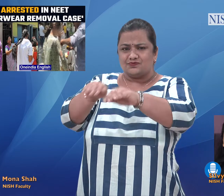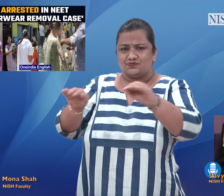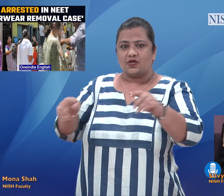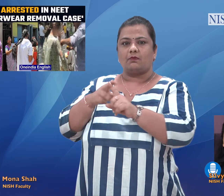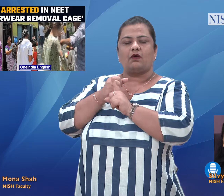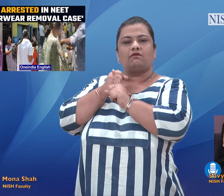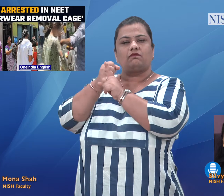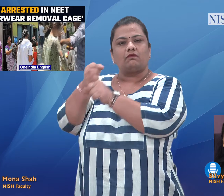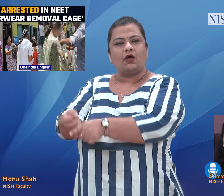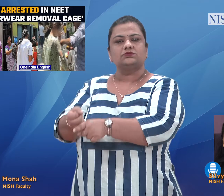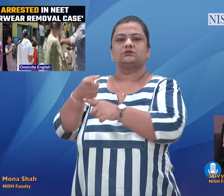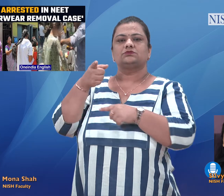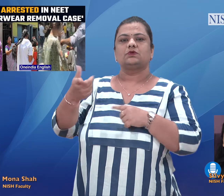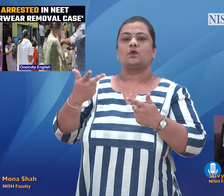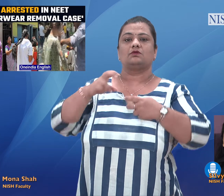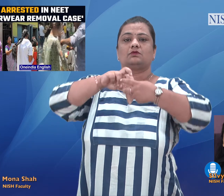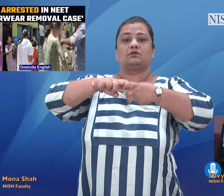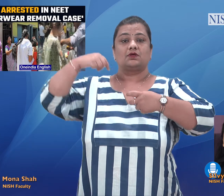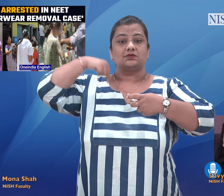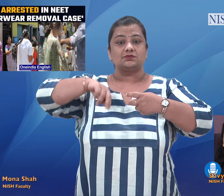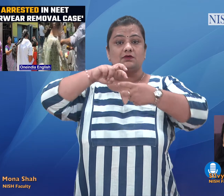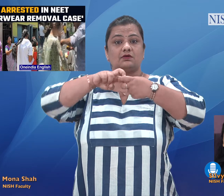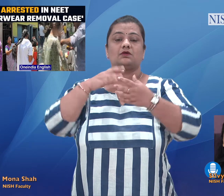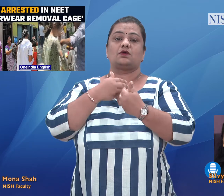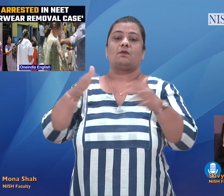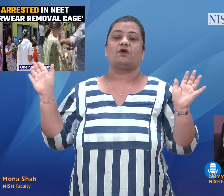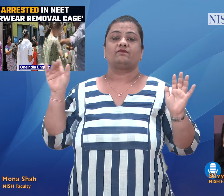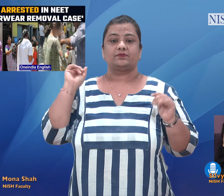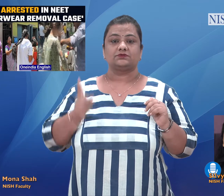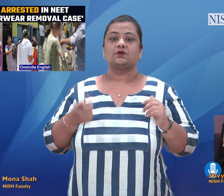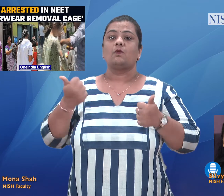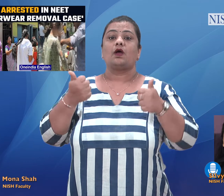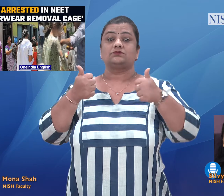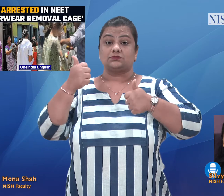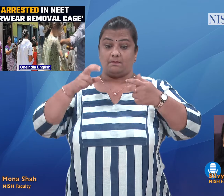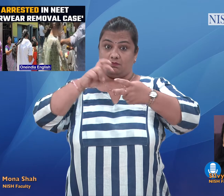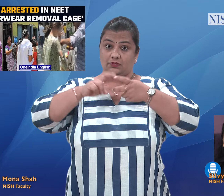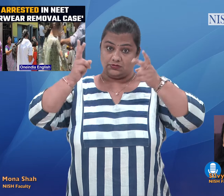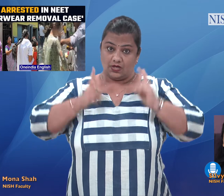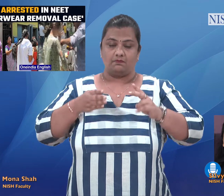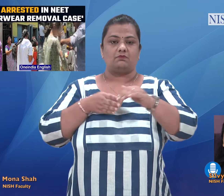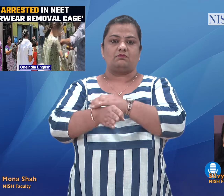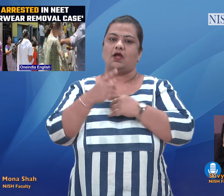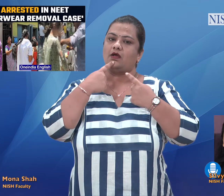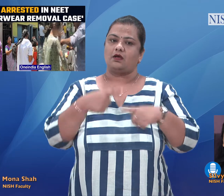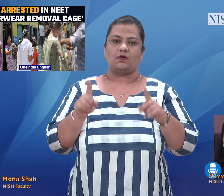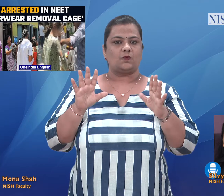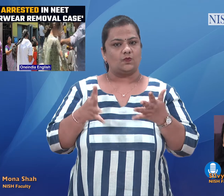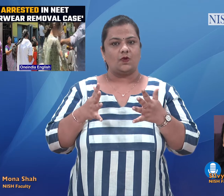agency hired by the NTA, two worked for the private educational institution at Ayur in Colom where the incident happened.